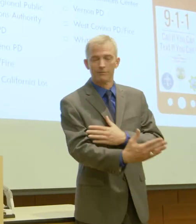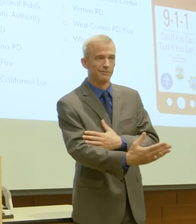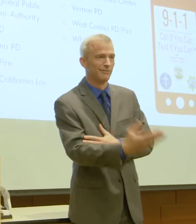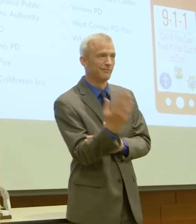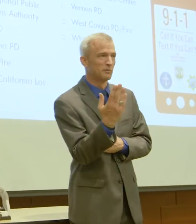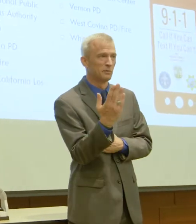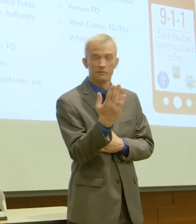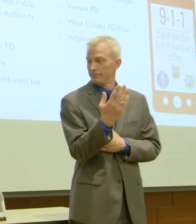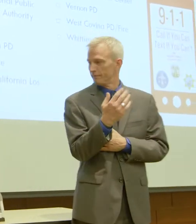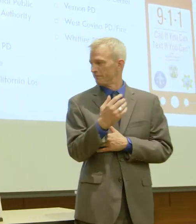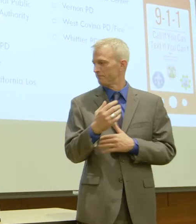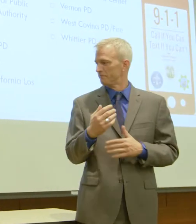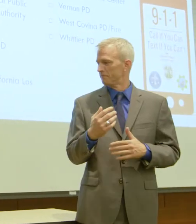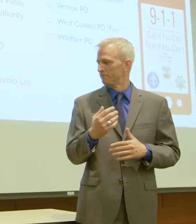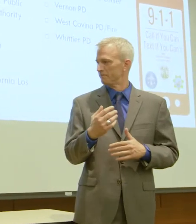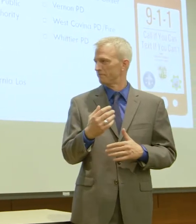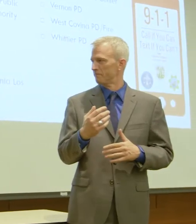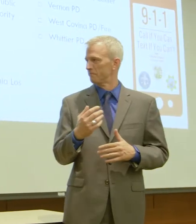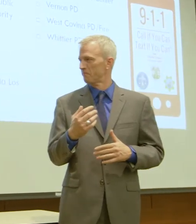Good morning.